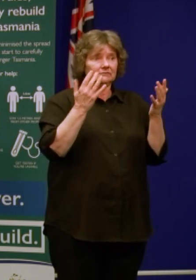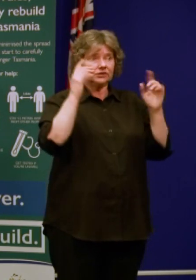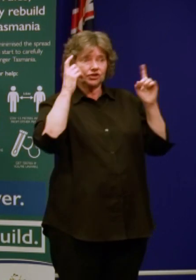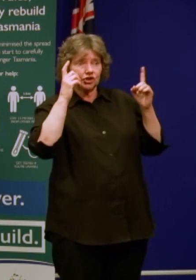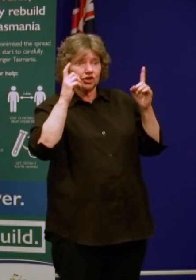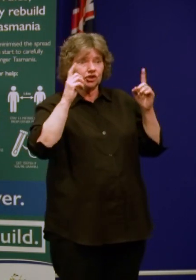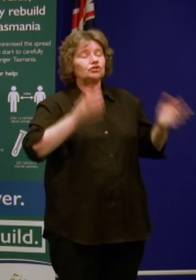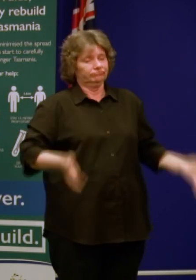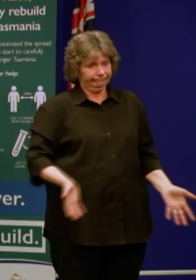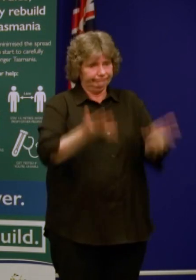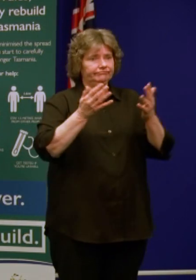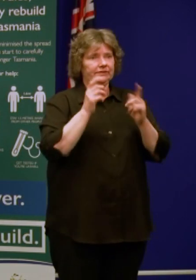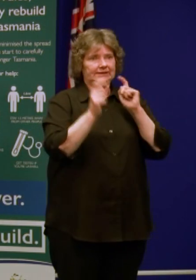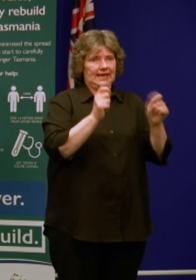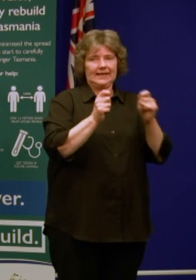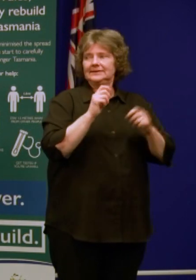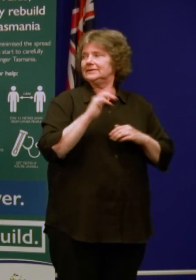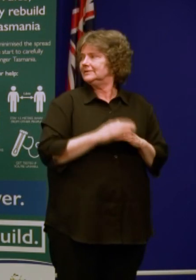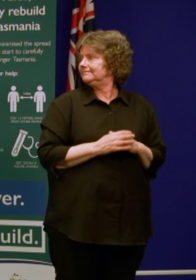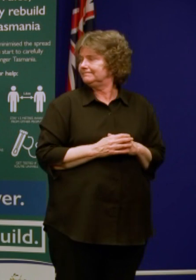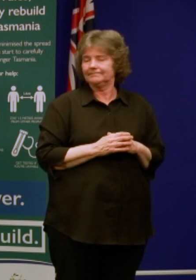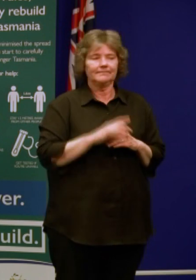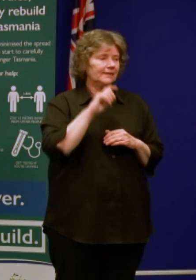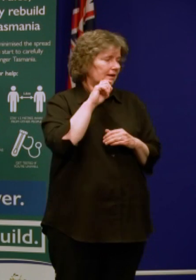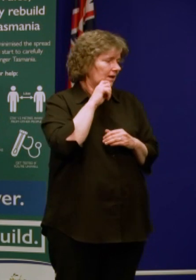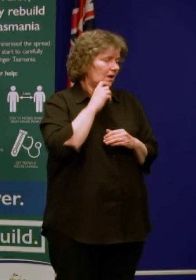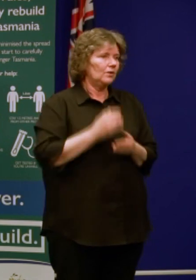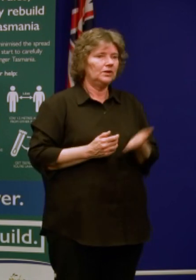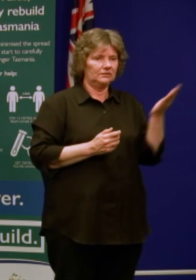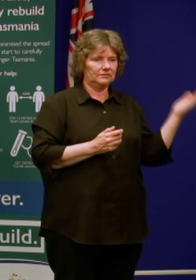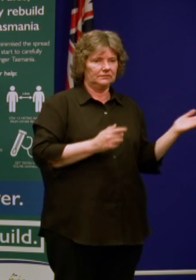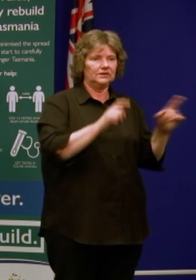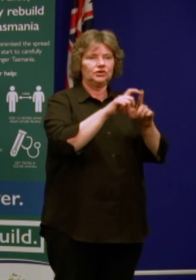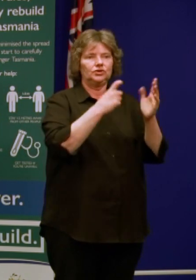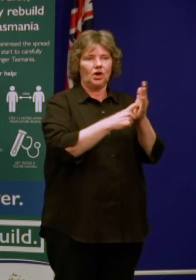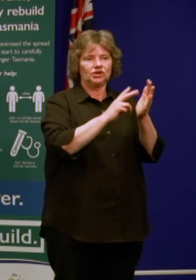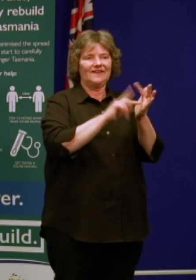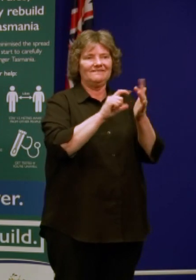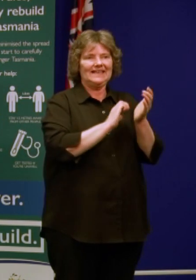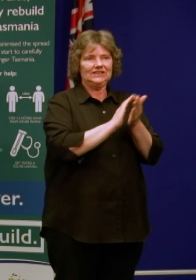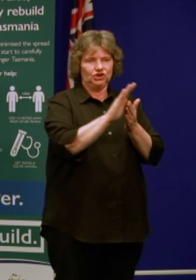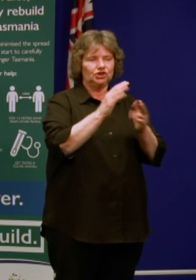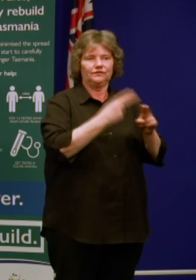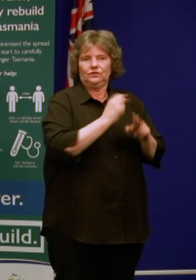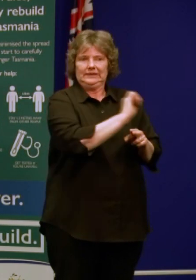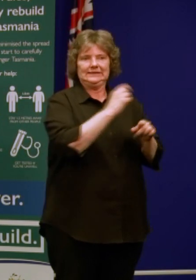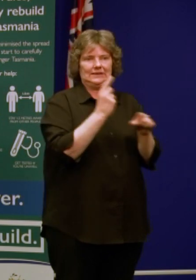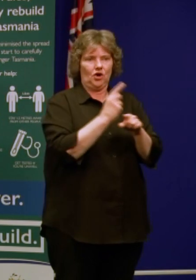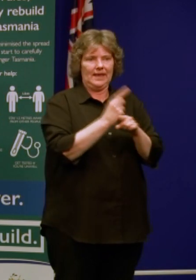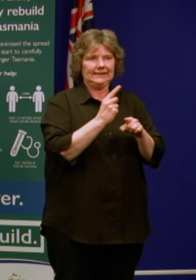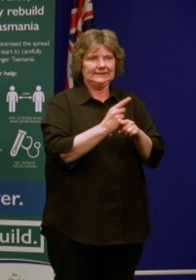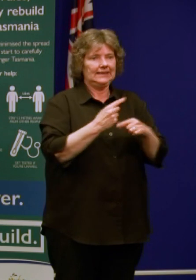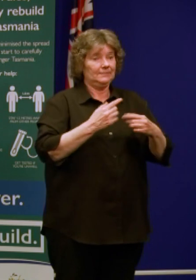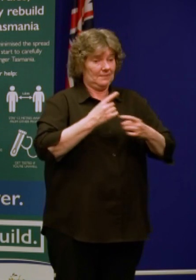I'll hand over to Dr Veach to add some comments but to be clear it is